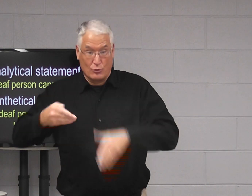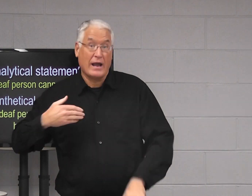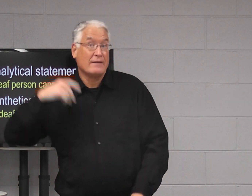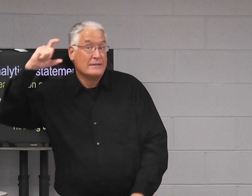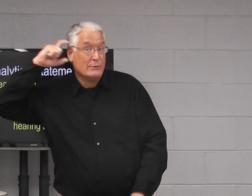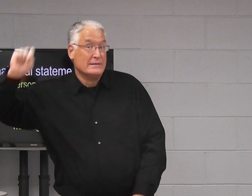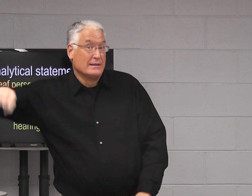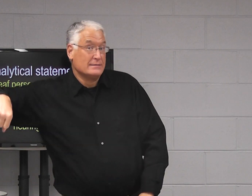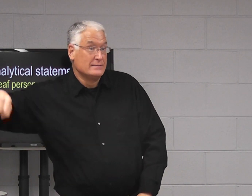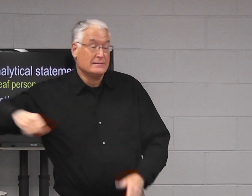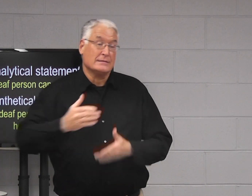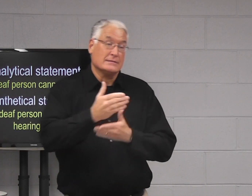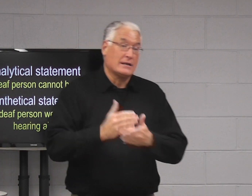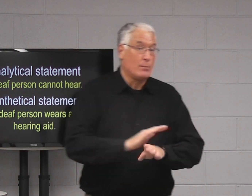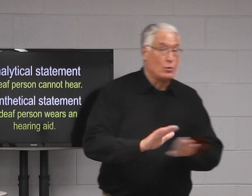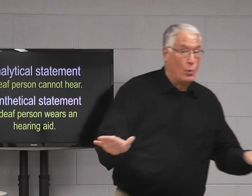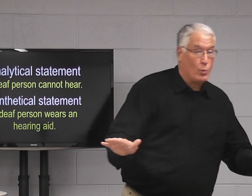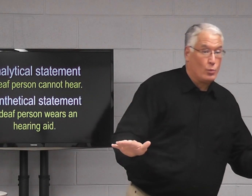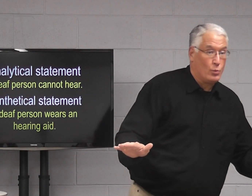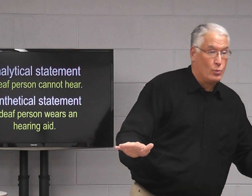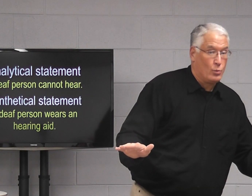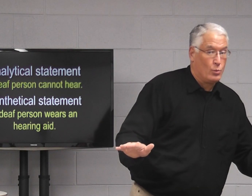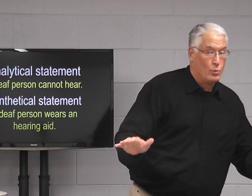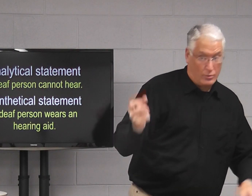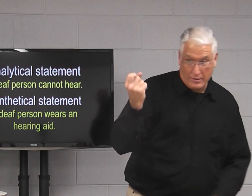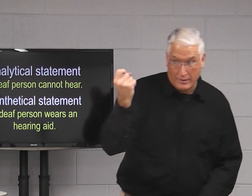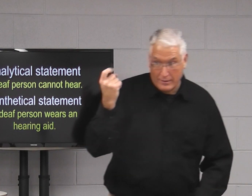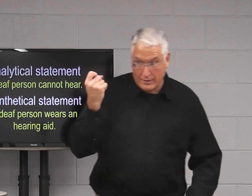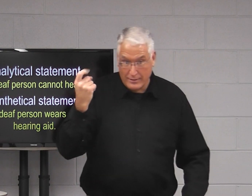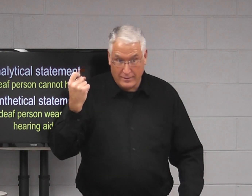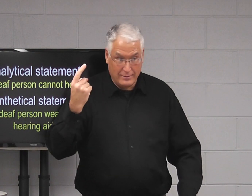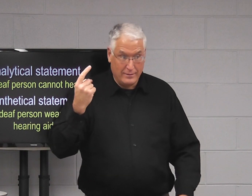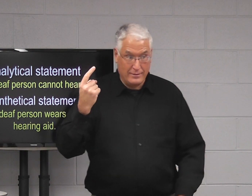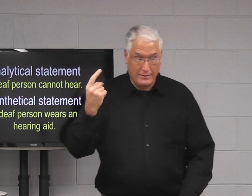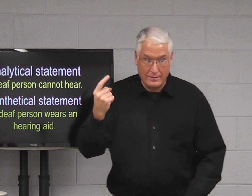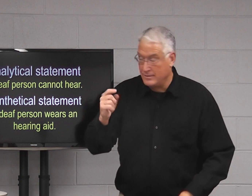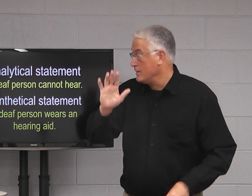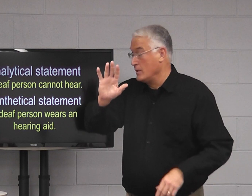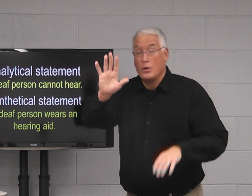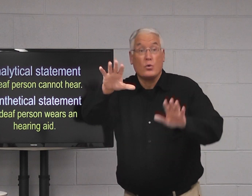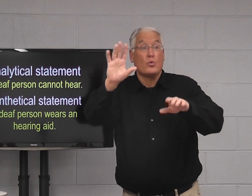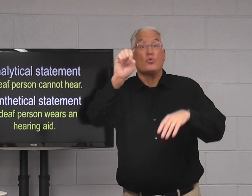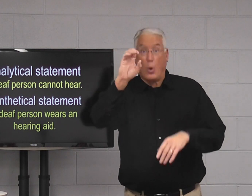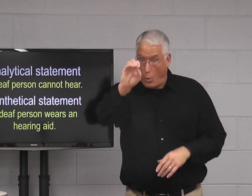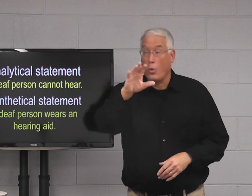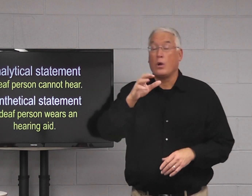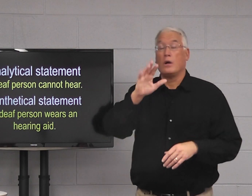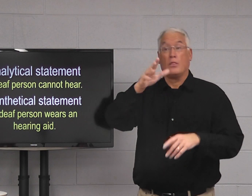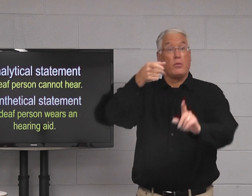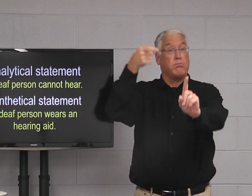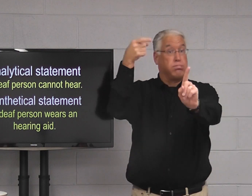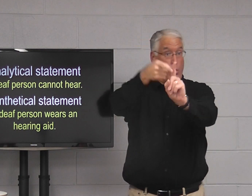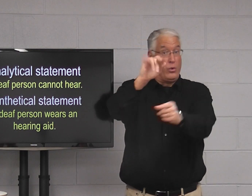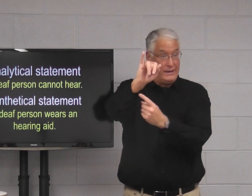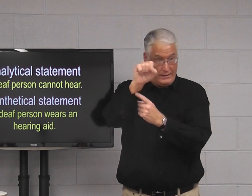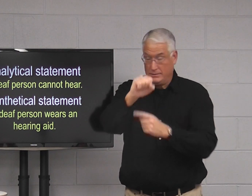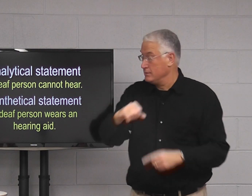Some deaf people have hearing aids and some don't. Right? So, the point